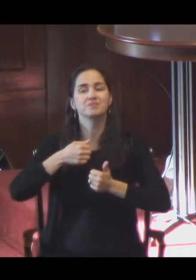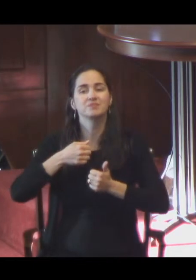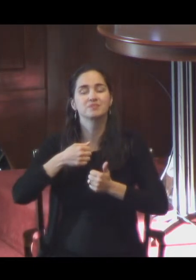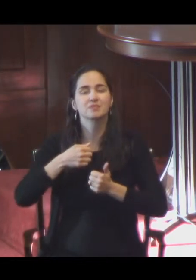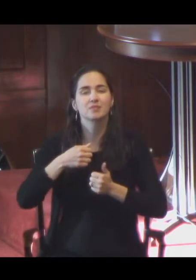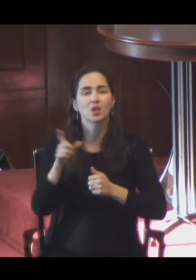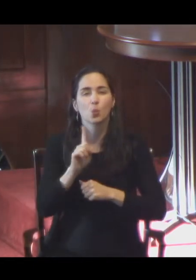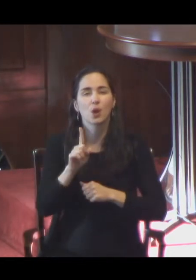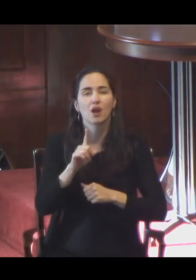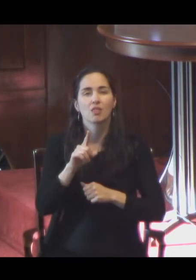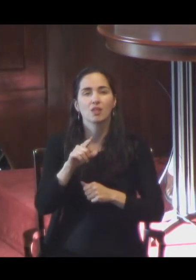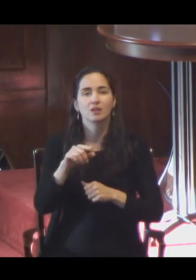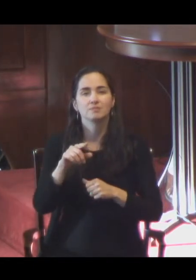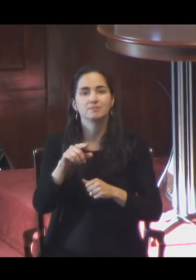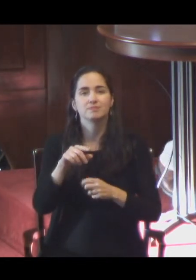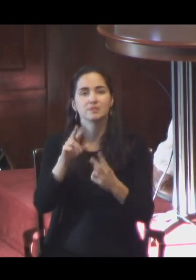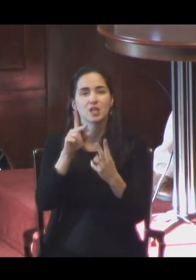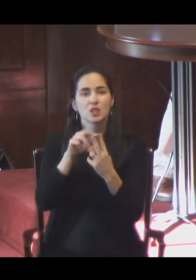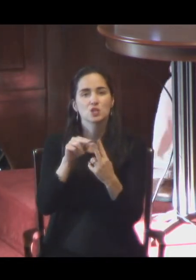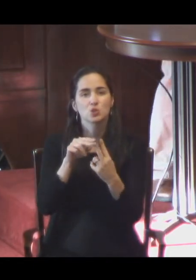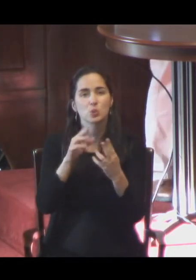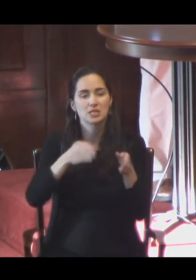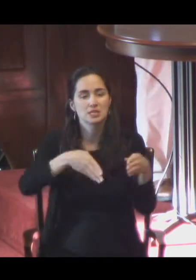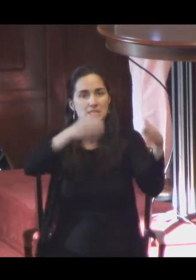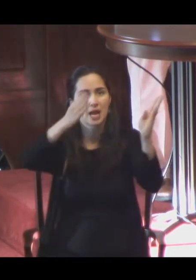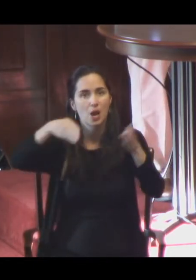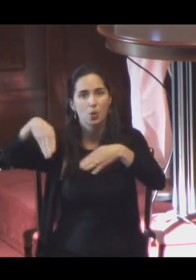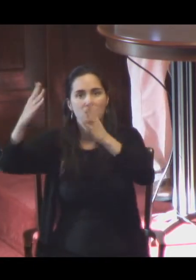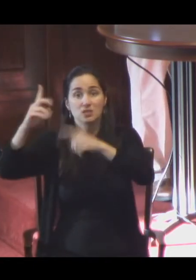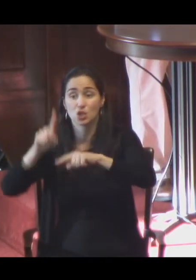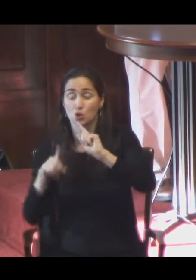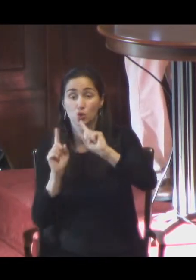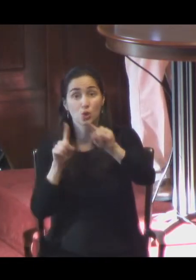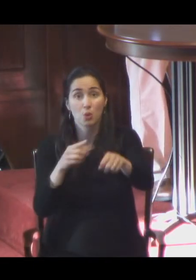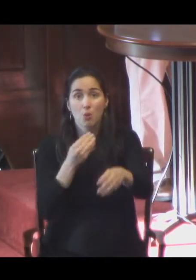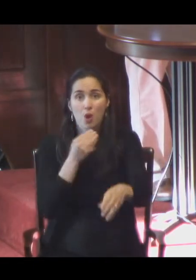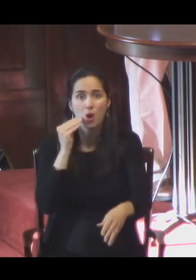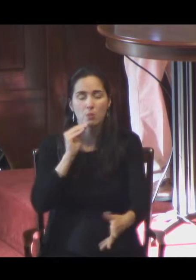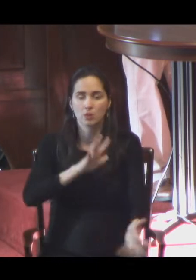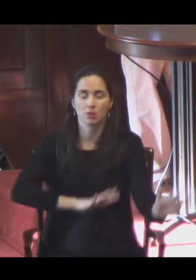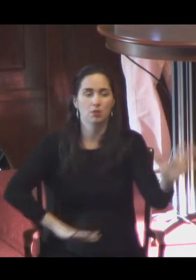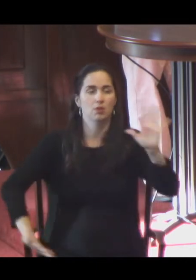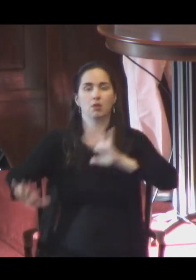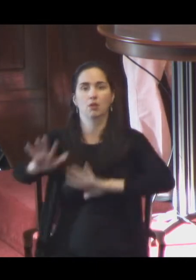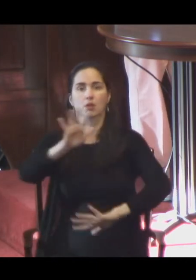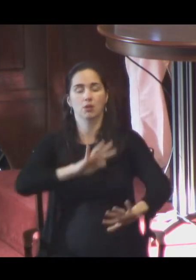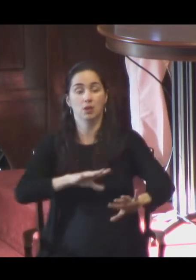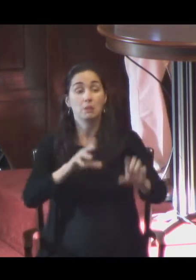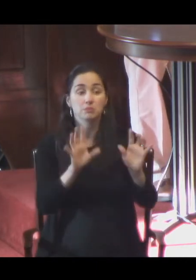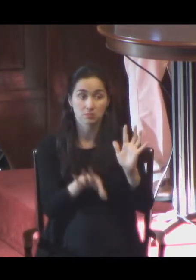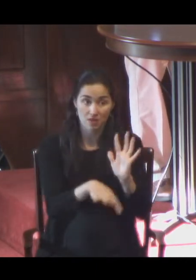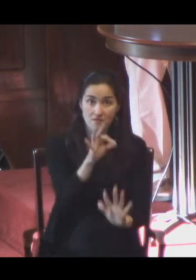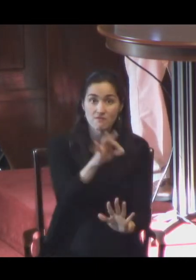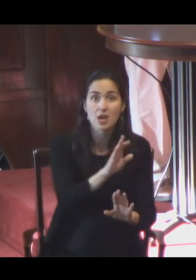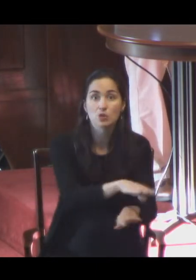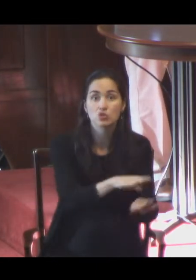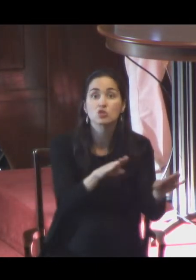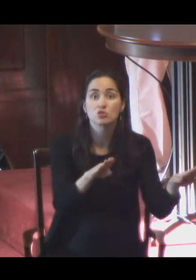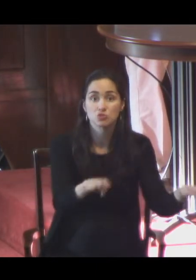flew into the buildings and the buildings came down, he couldn't go home. And he was totally disoriented. He was able to find his children as stuff was raining through the air